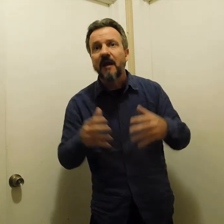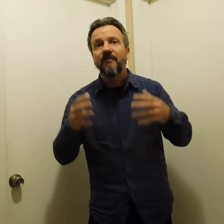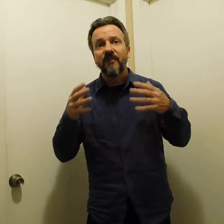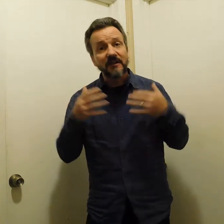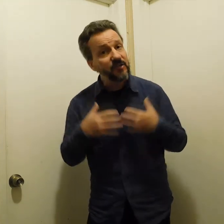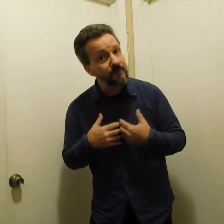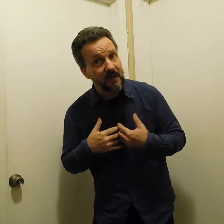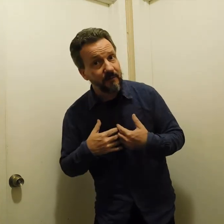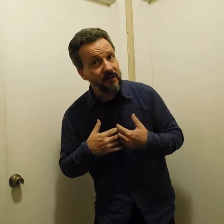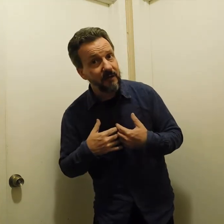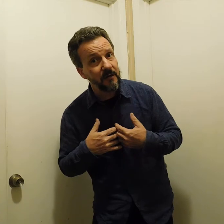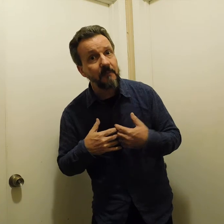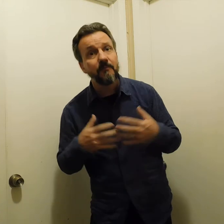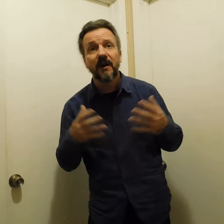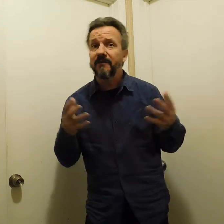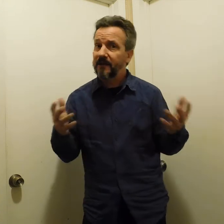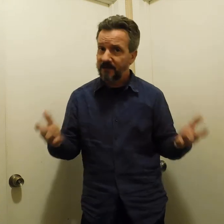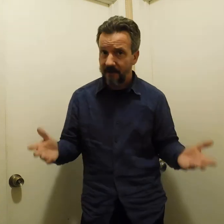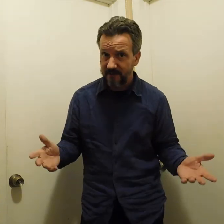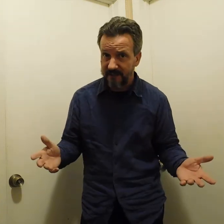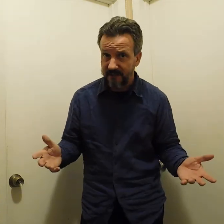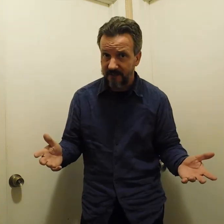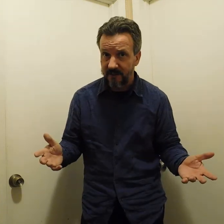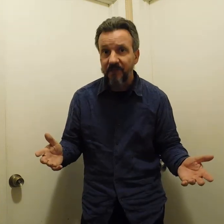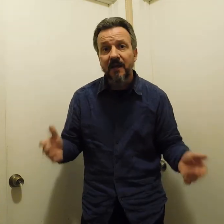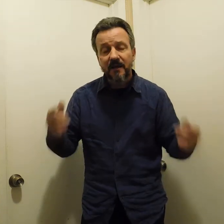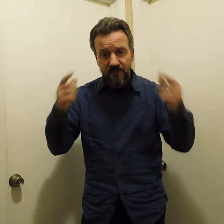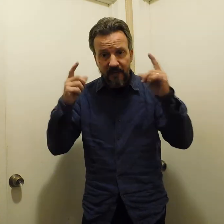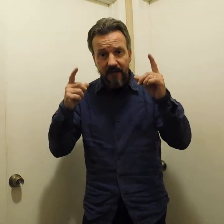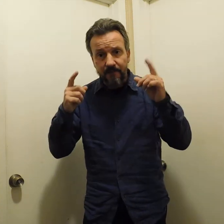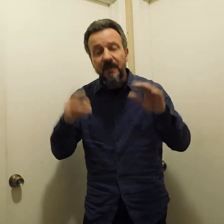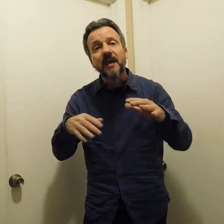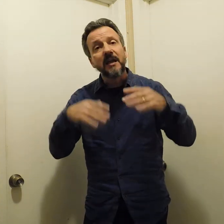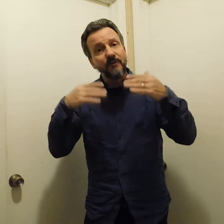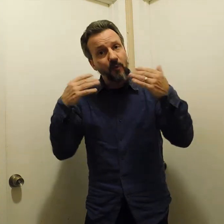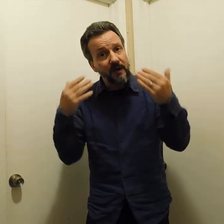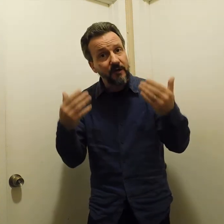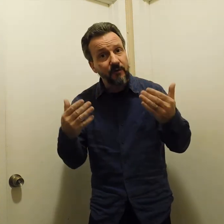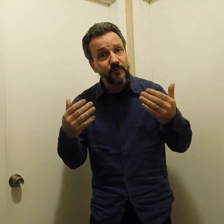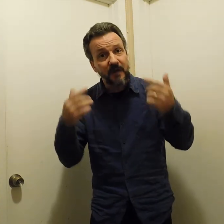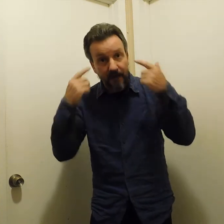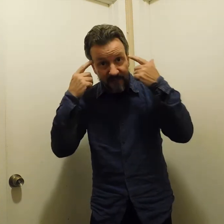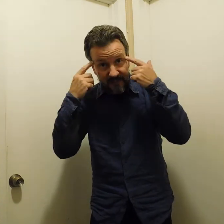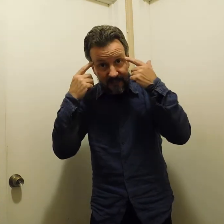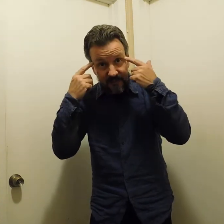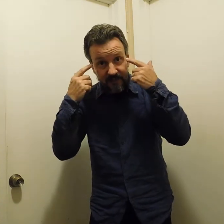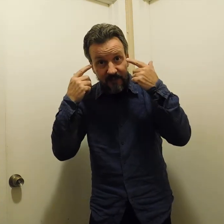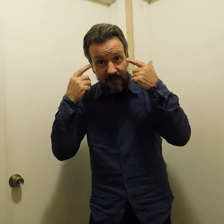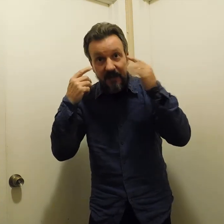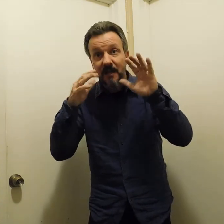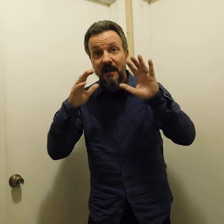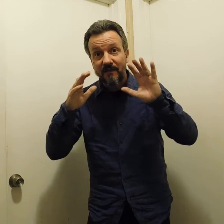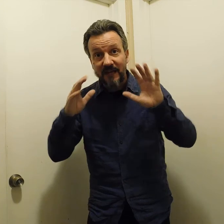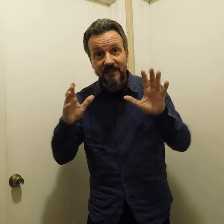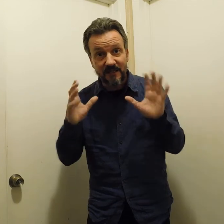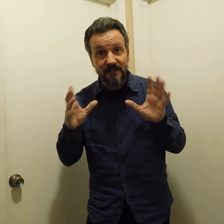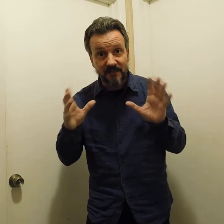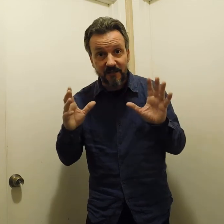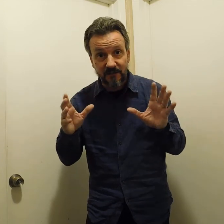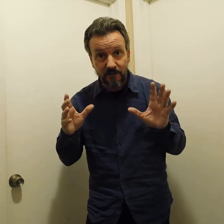That's just my opinion, but I think it's common sense. So again, if you want to use common sense, that's the easiest thing to do.